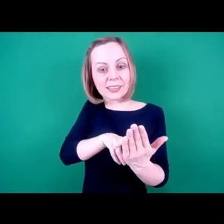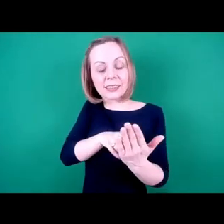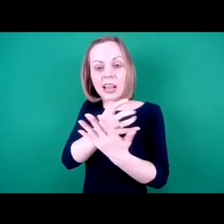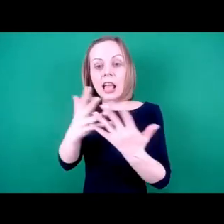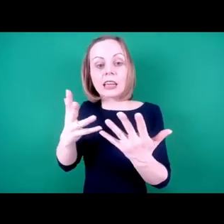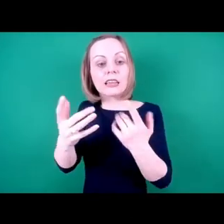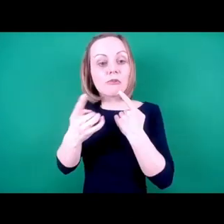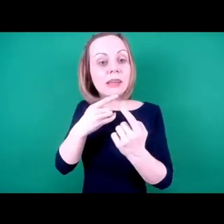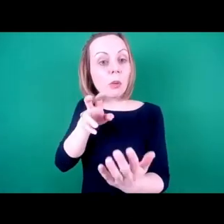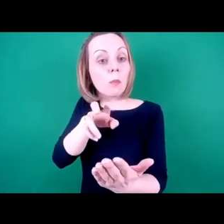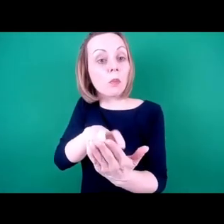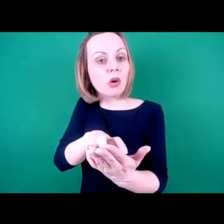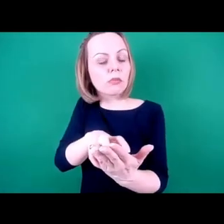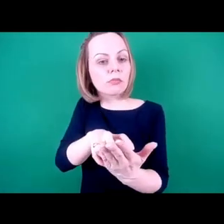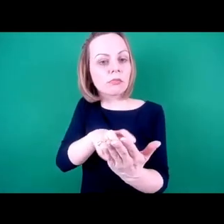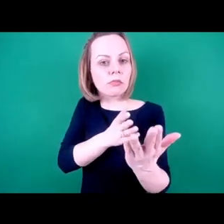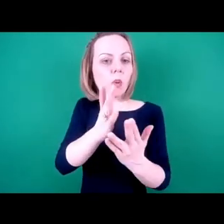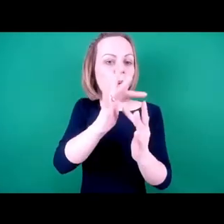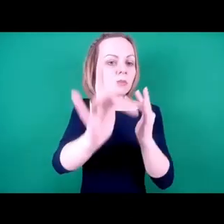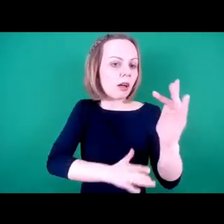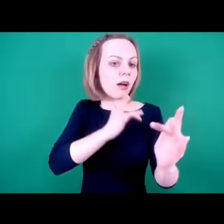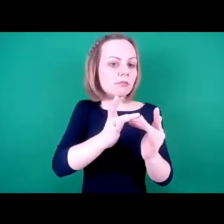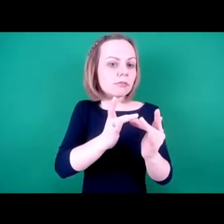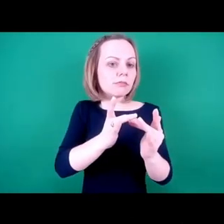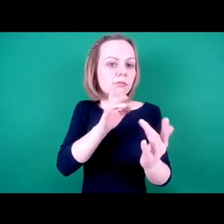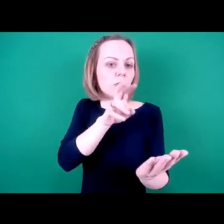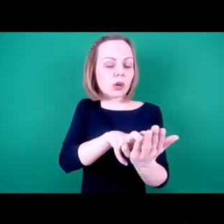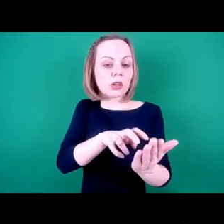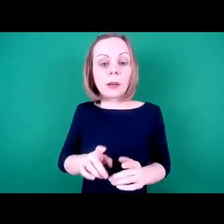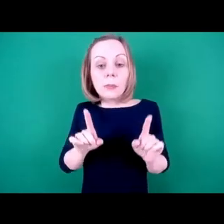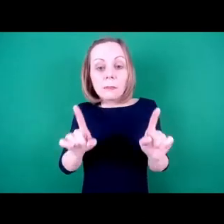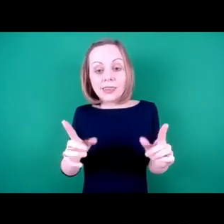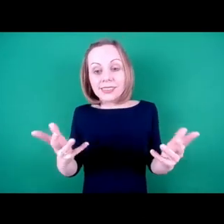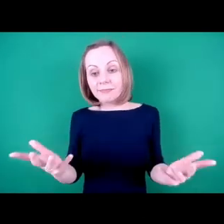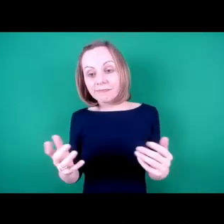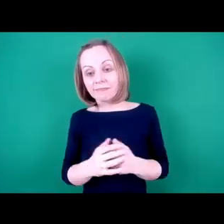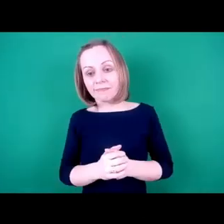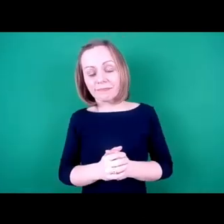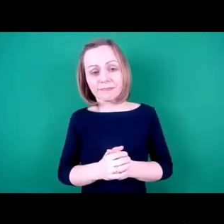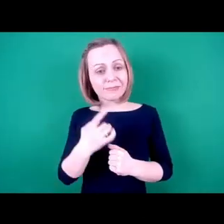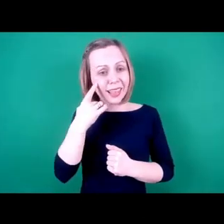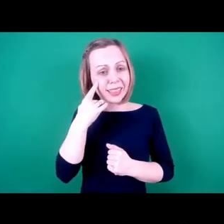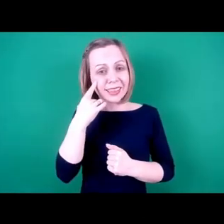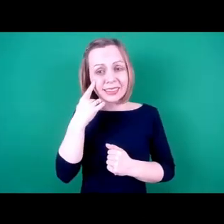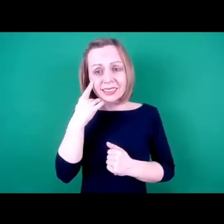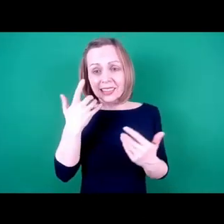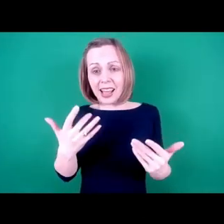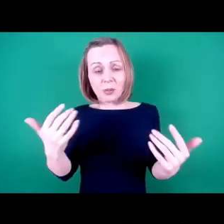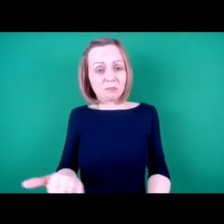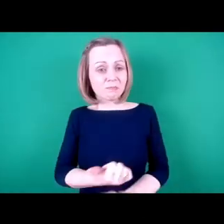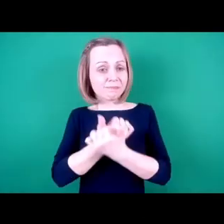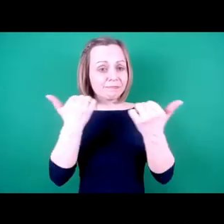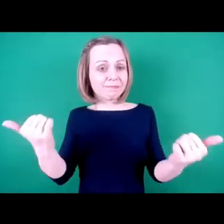are on our website. But unfortunately, I think we have to wrap it up there.